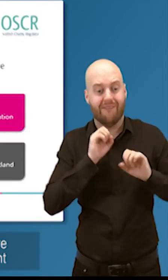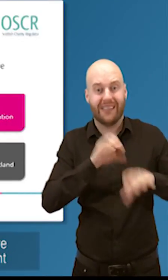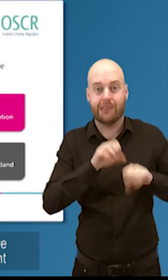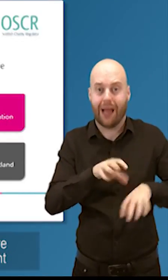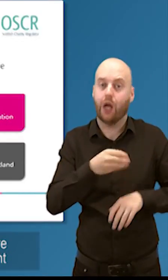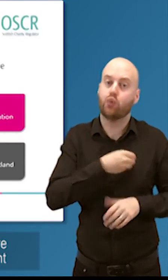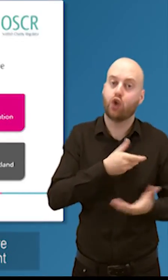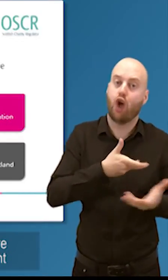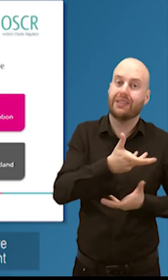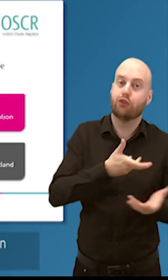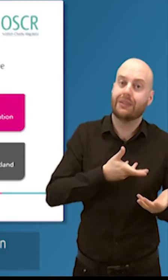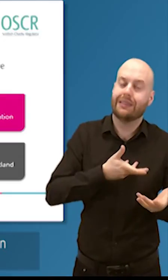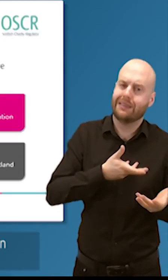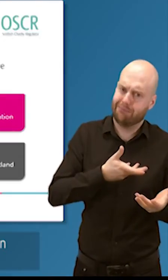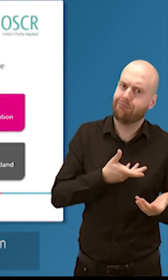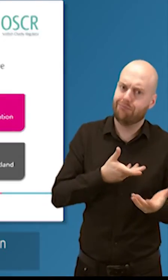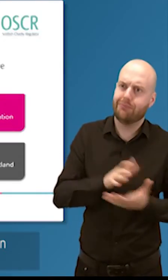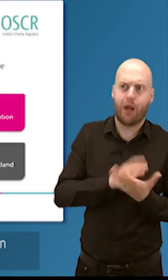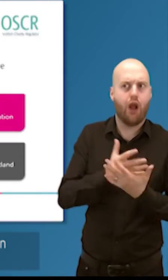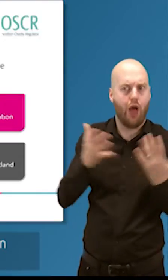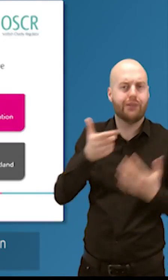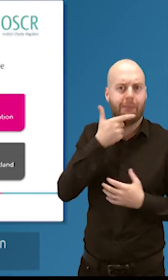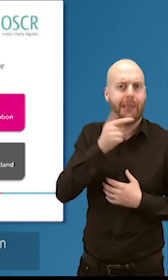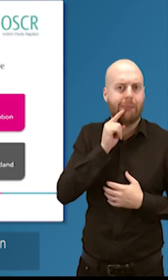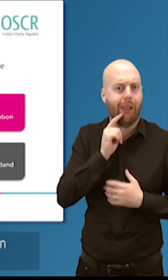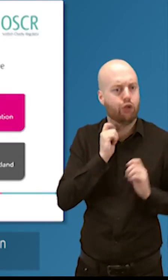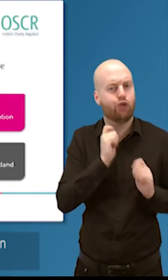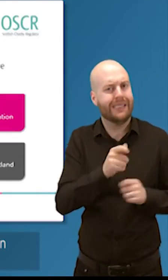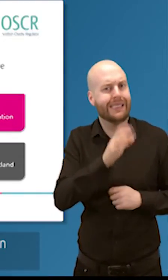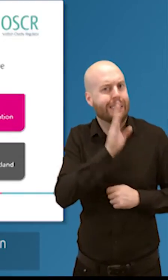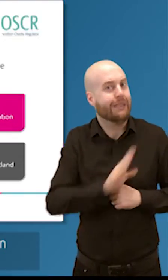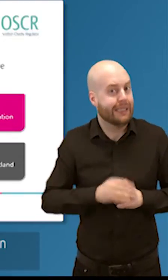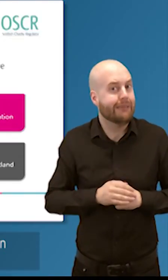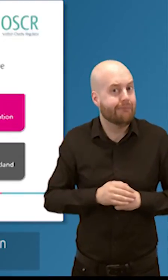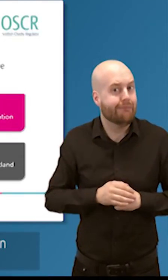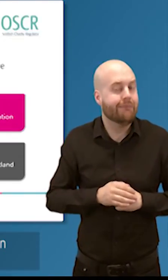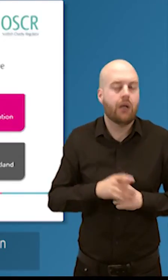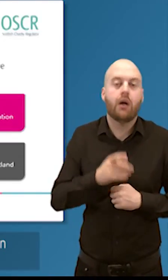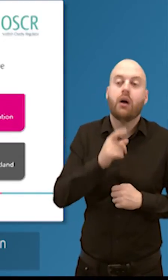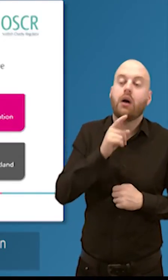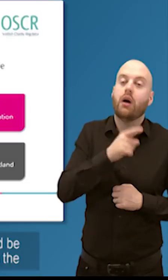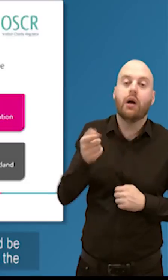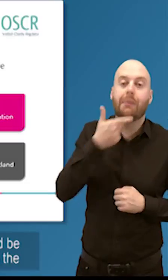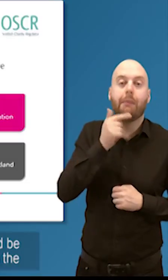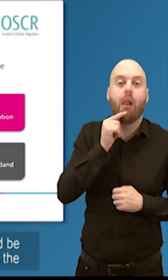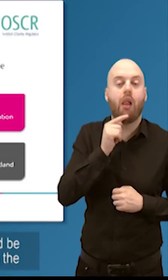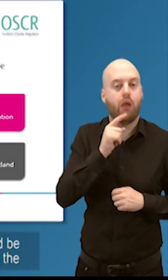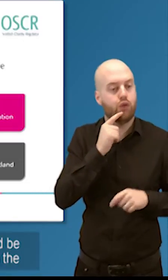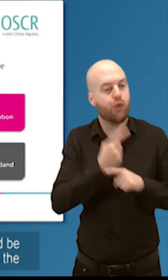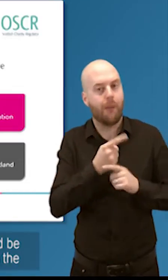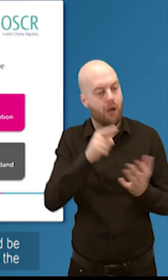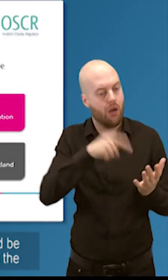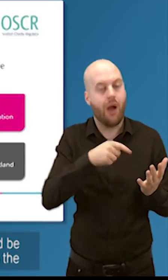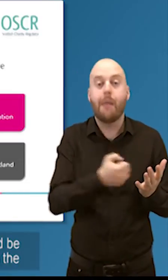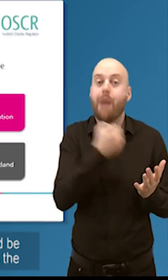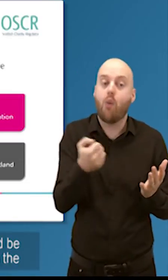working very closely with scottish government colleagues to consider how to move forward on some of the the areas that have come through on it and i think a lot